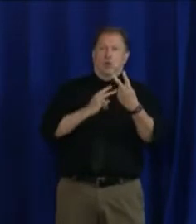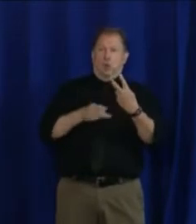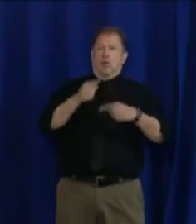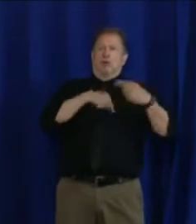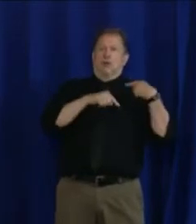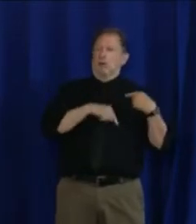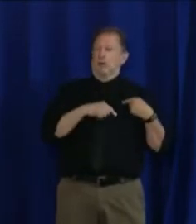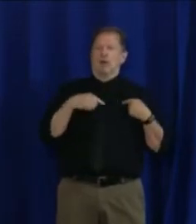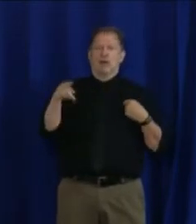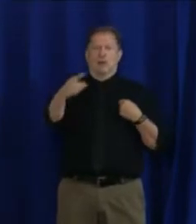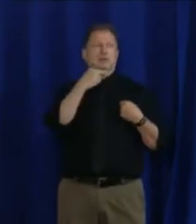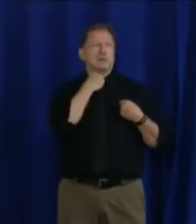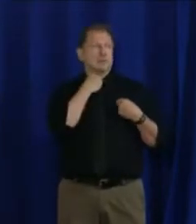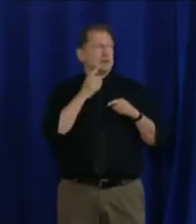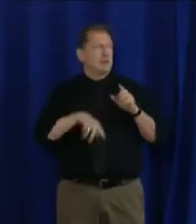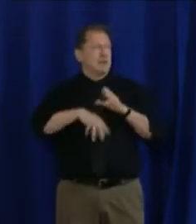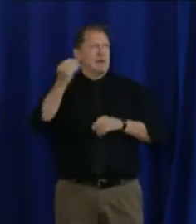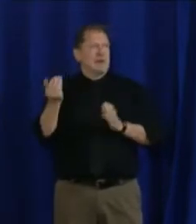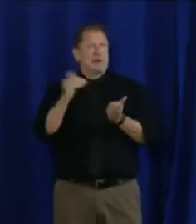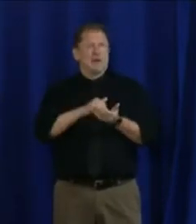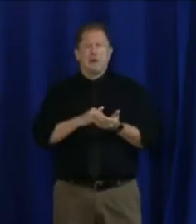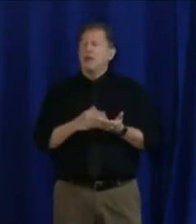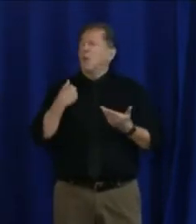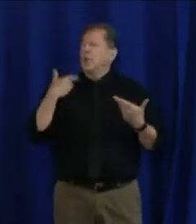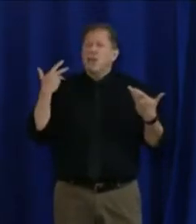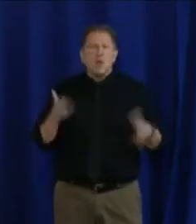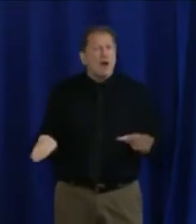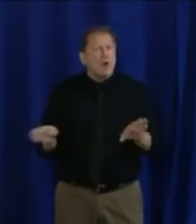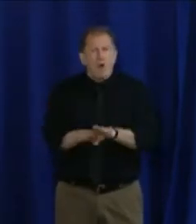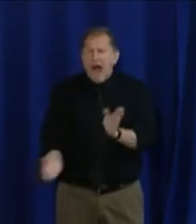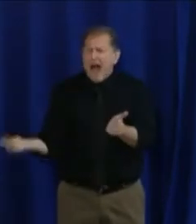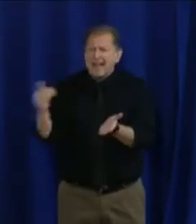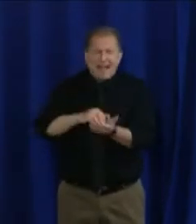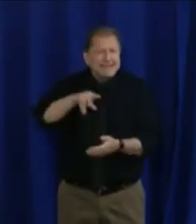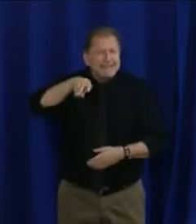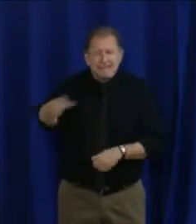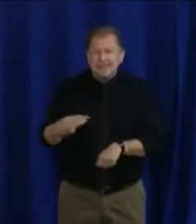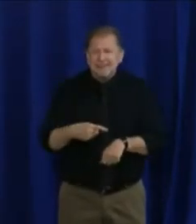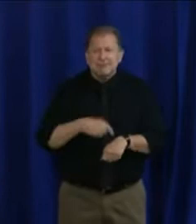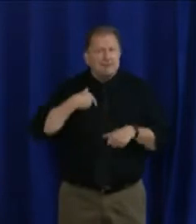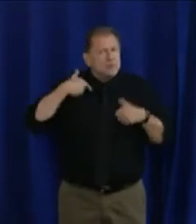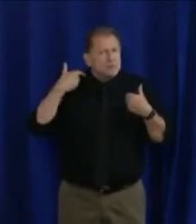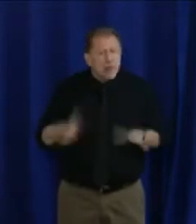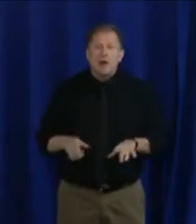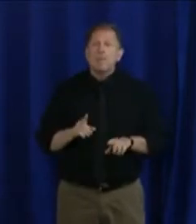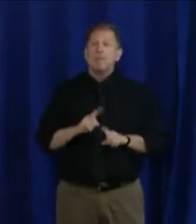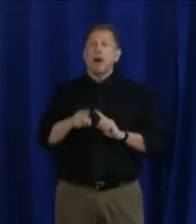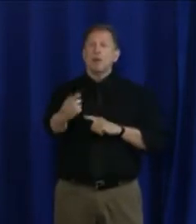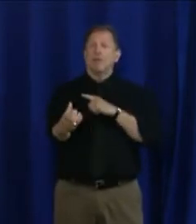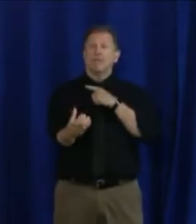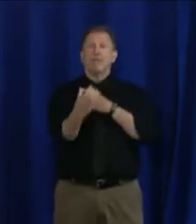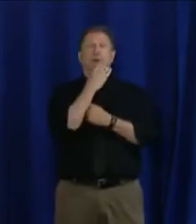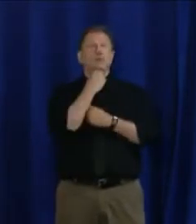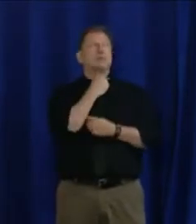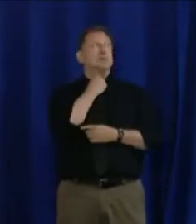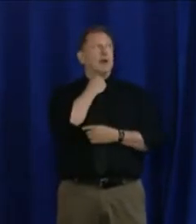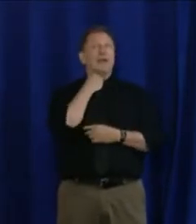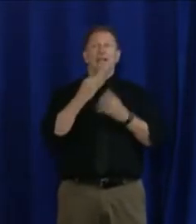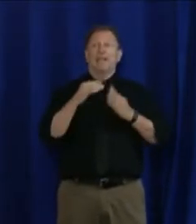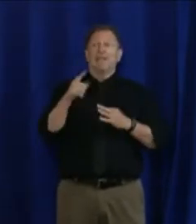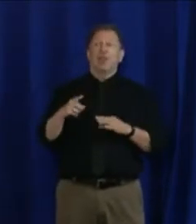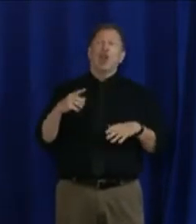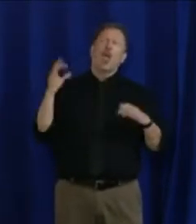No one wants to go back there. But we will have to go back there if people continue